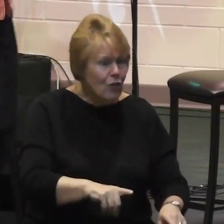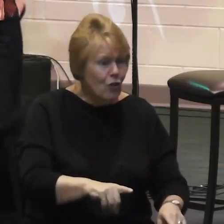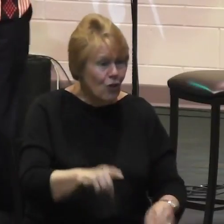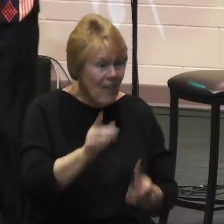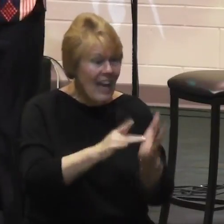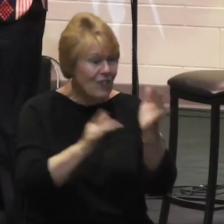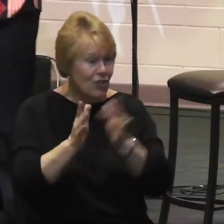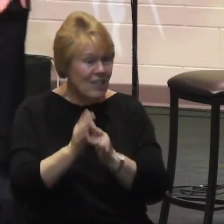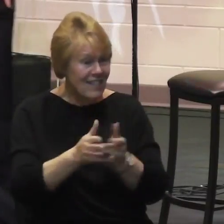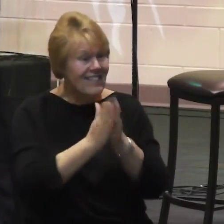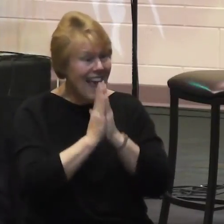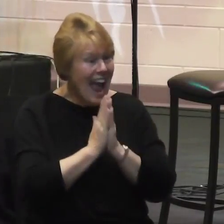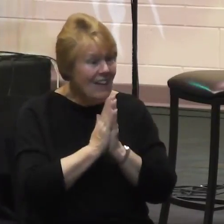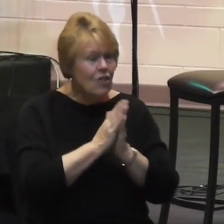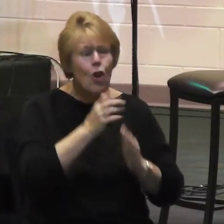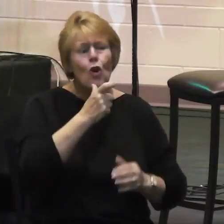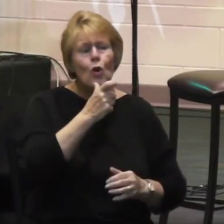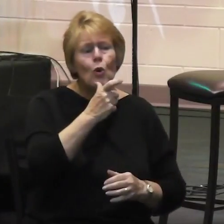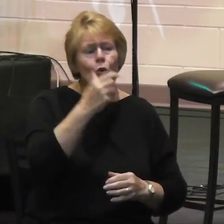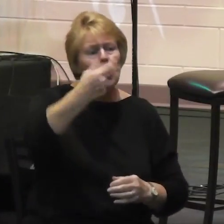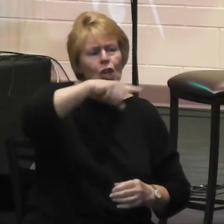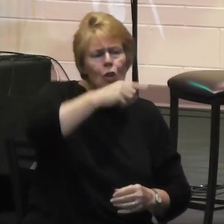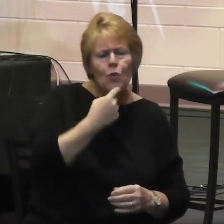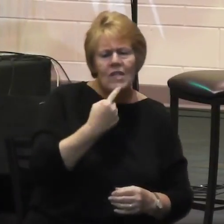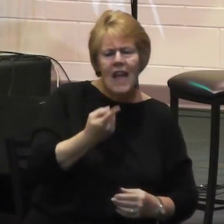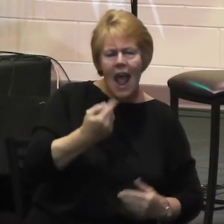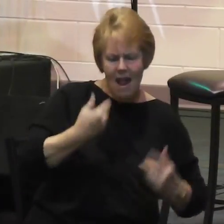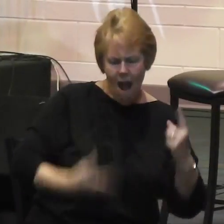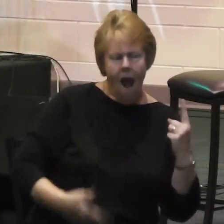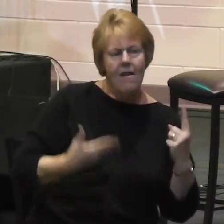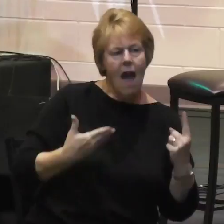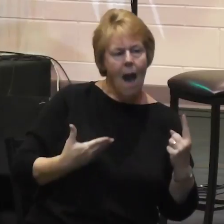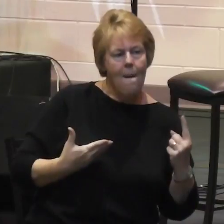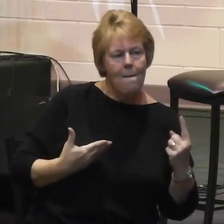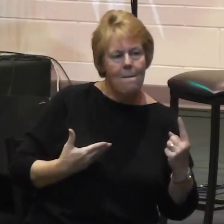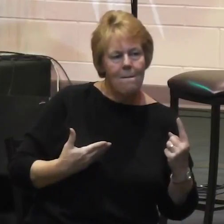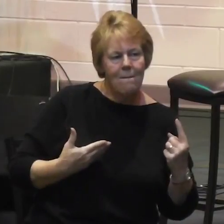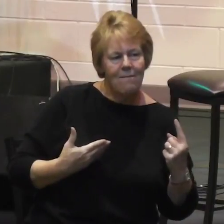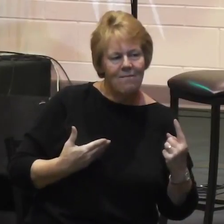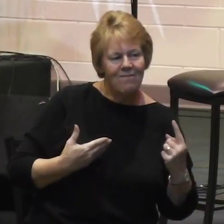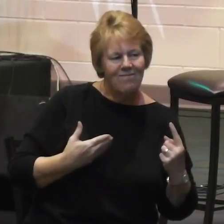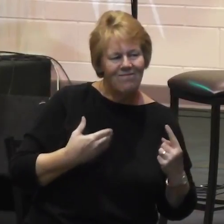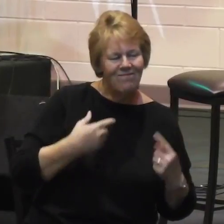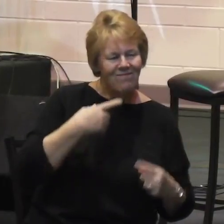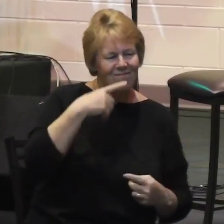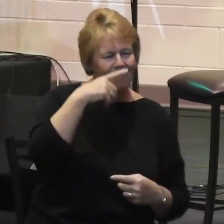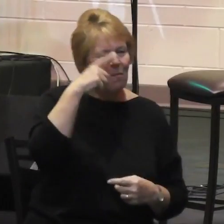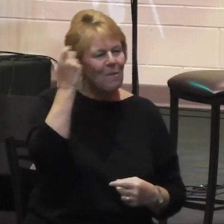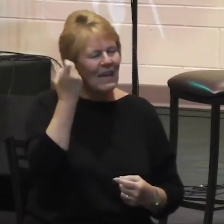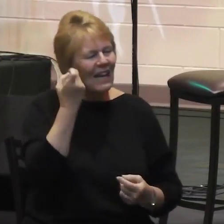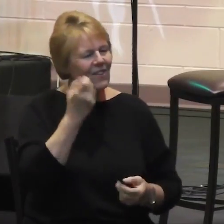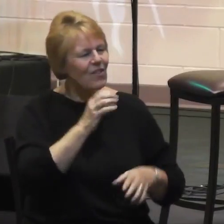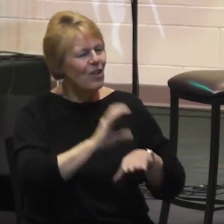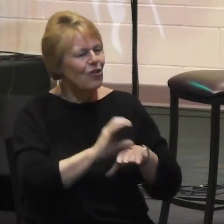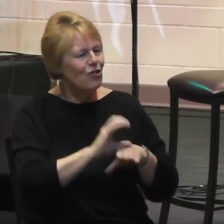do you say that I am? Because the church does not exist outside of Jesus Christ.